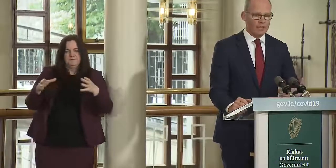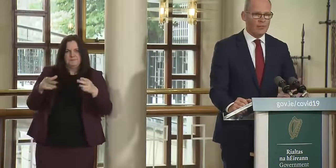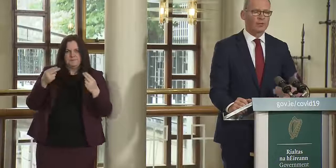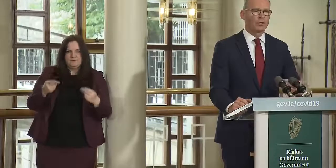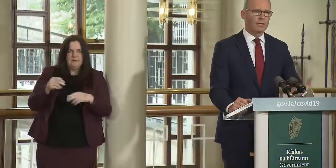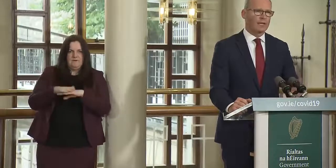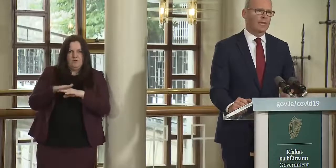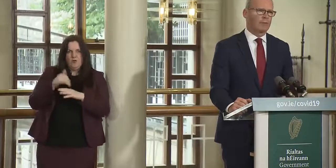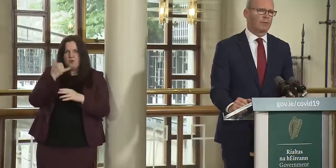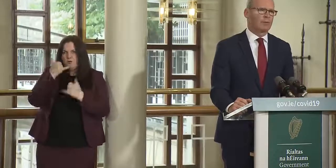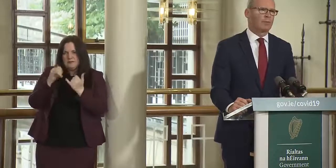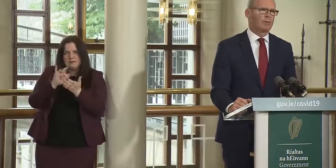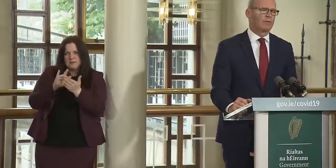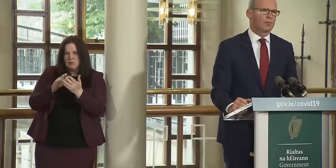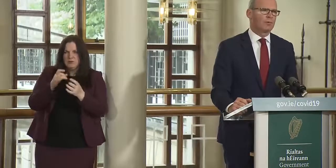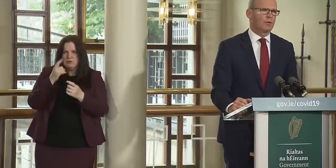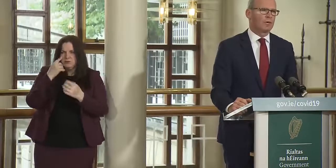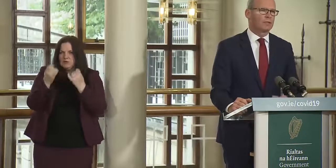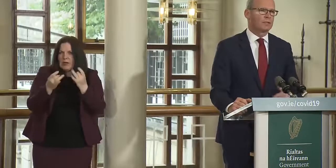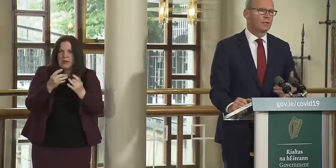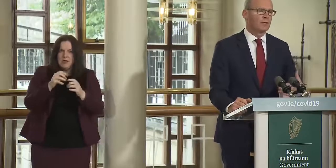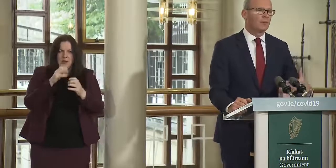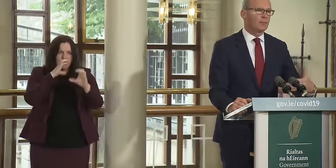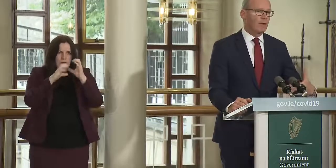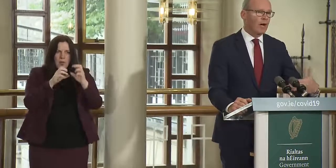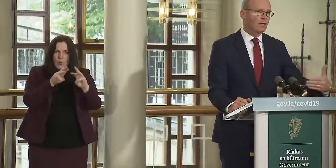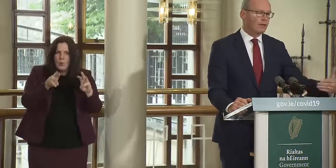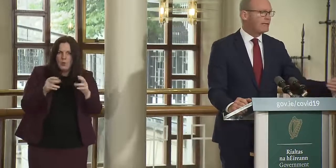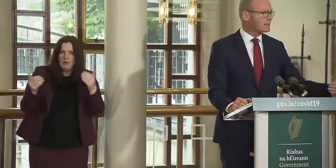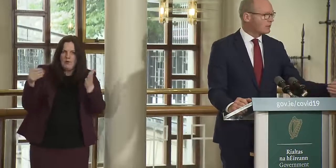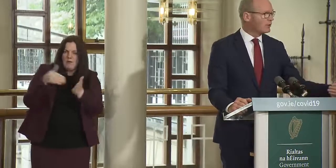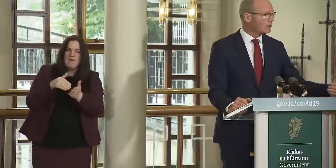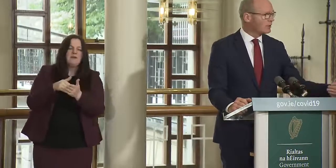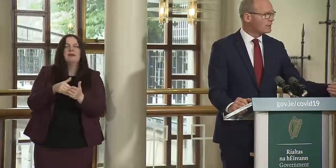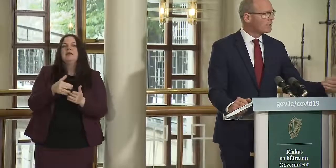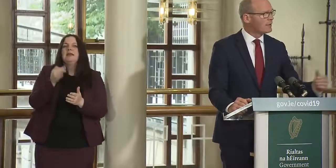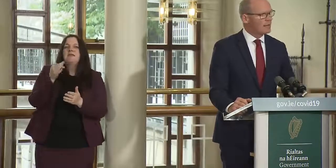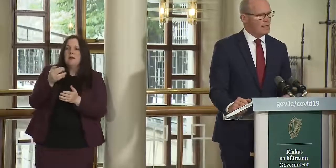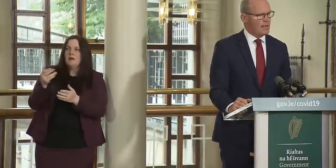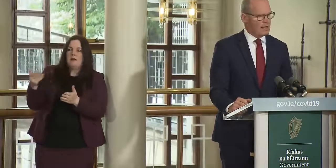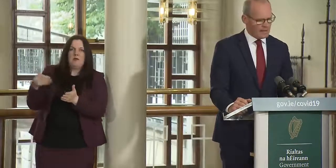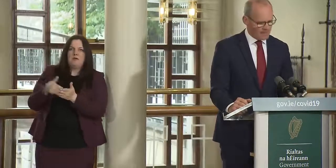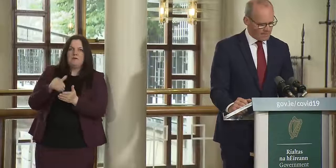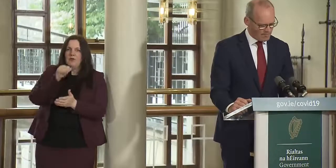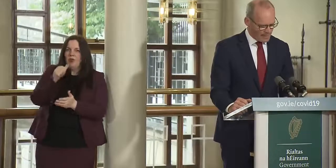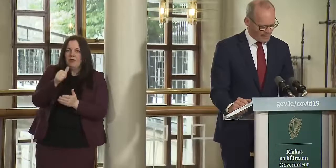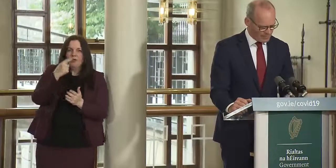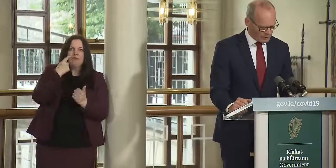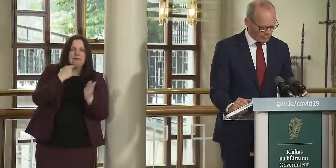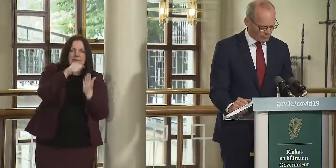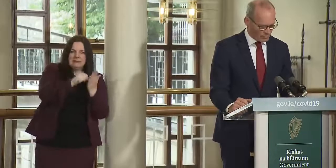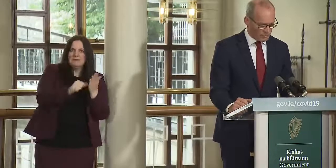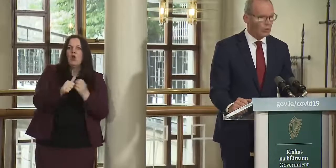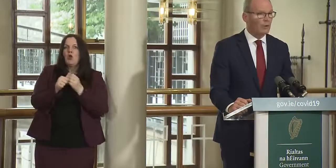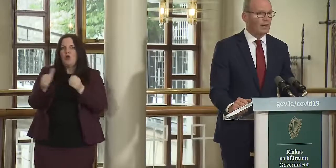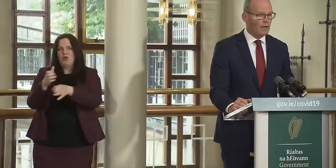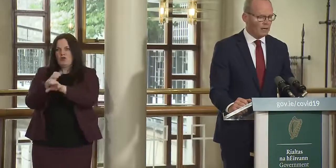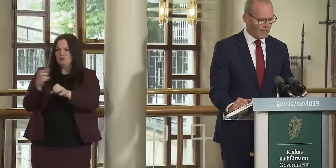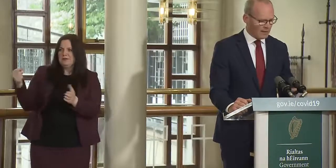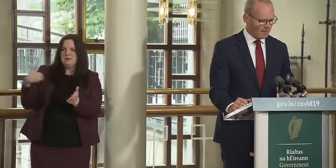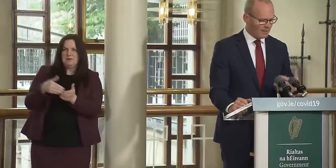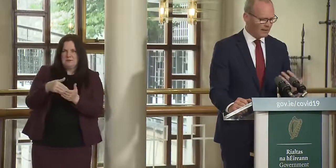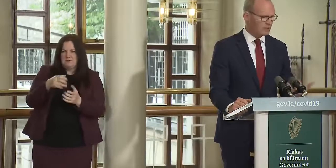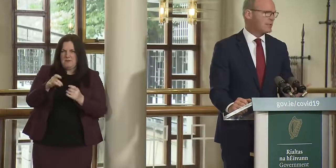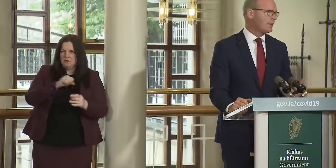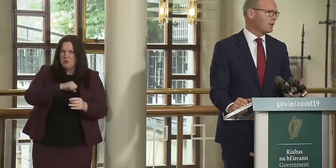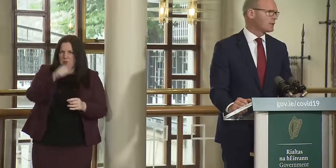terms of checking up and communicating with people who've come to ireland from non-green listed countries um to ensure that we know where they